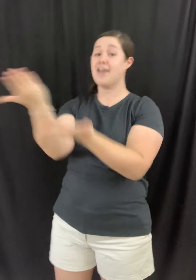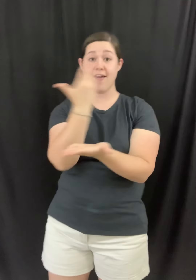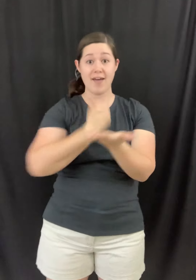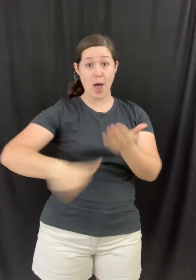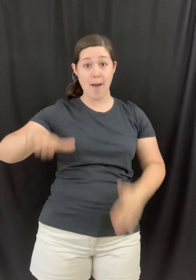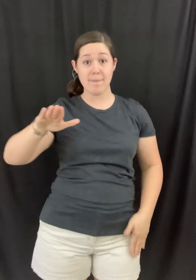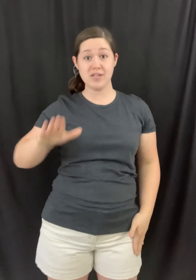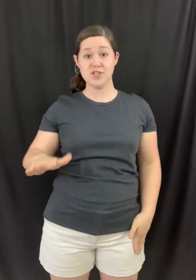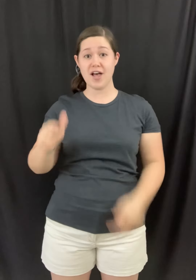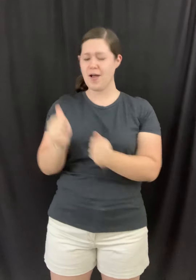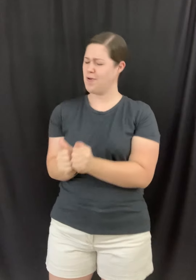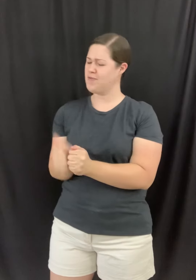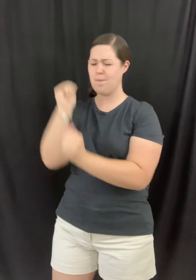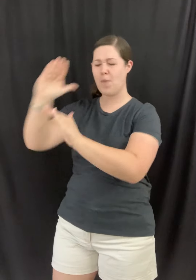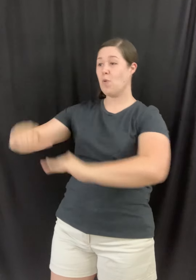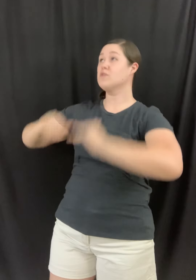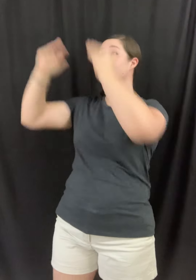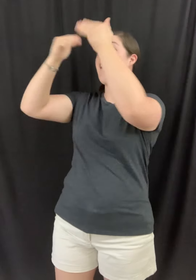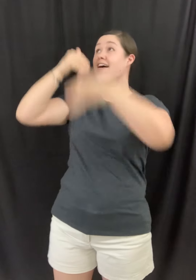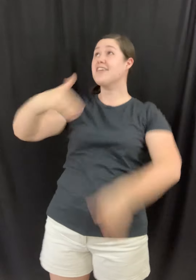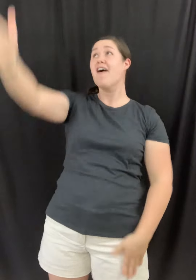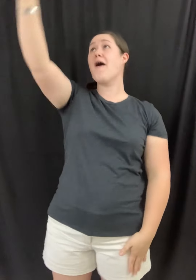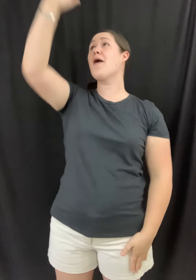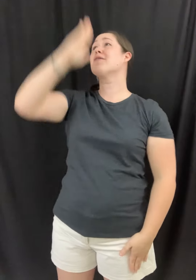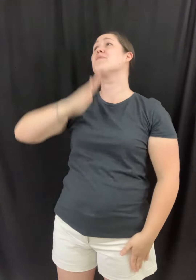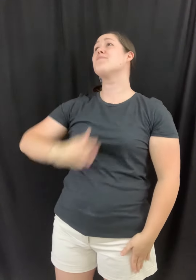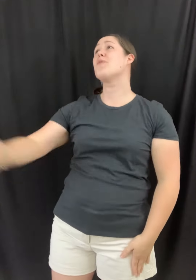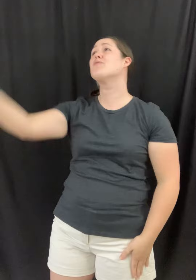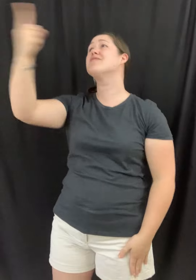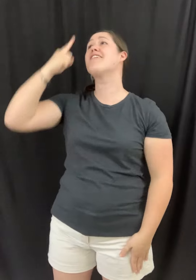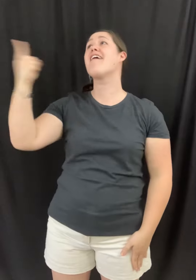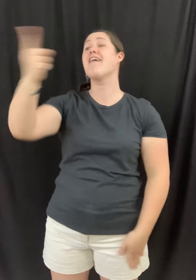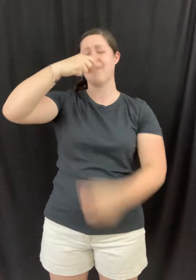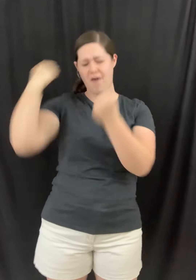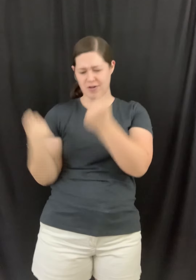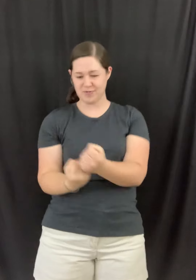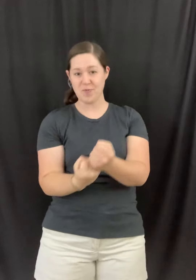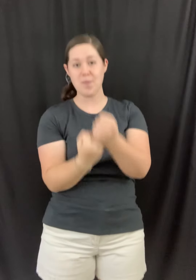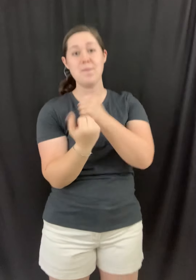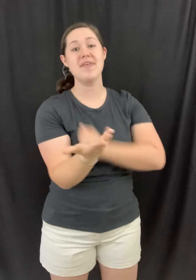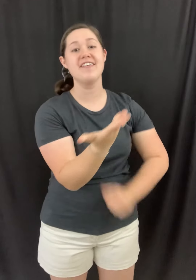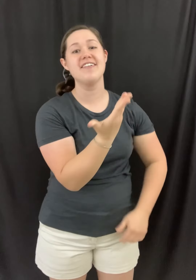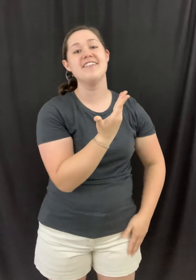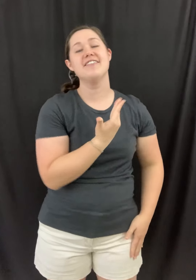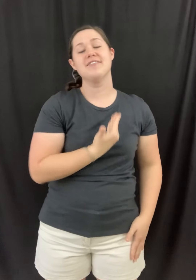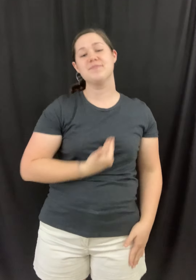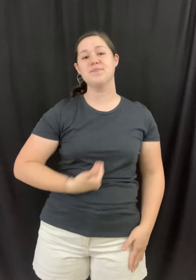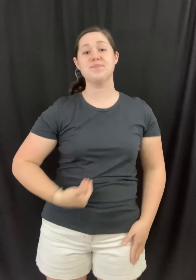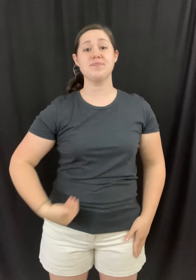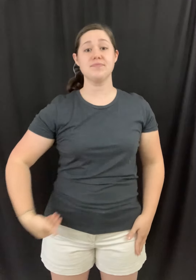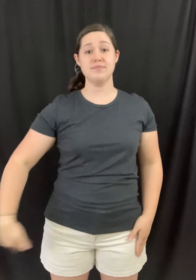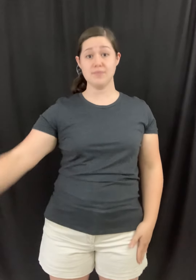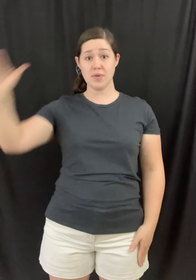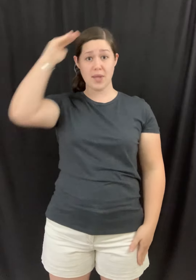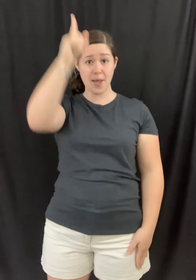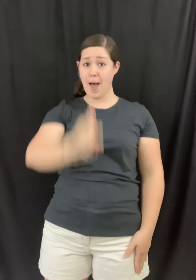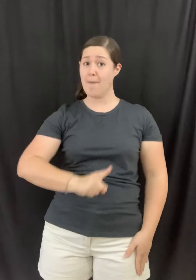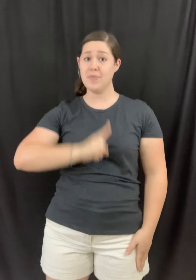I'm a child of the most high God And the most high God's for me I'm a